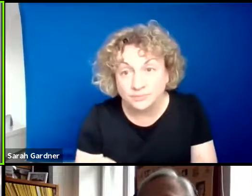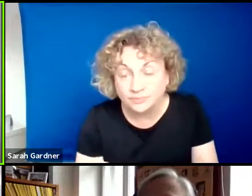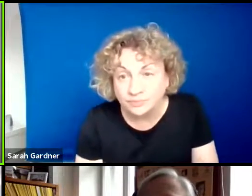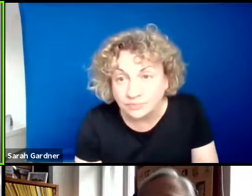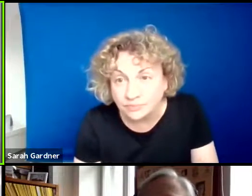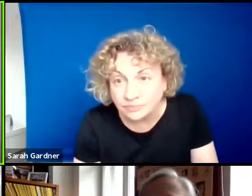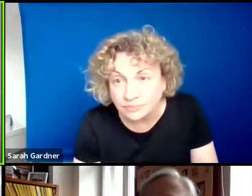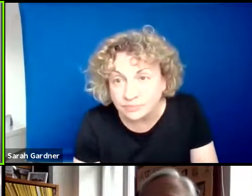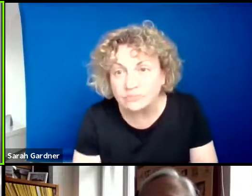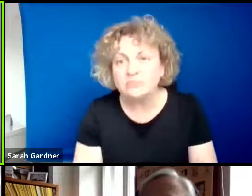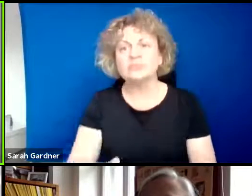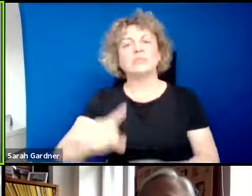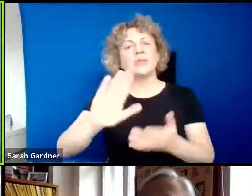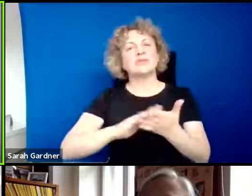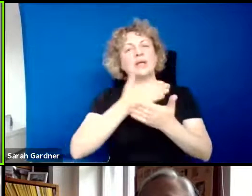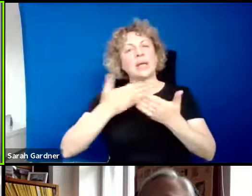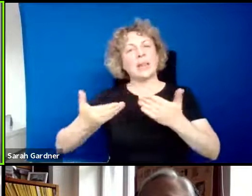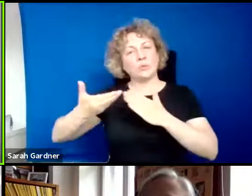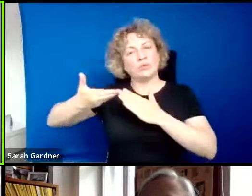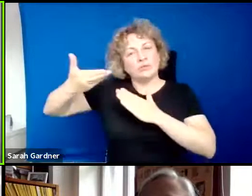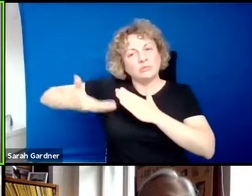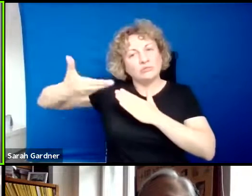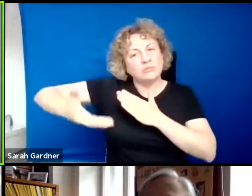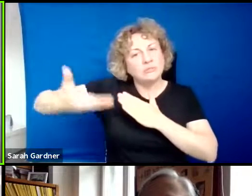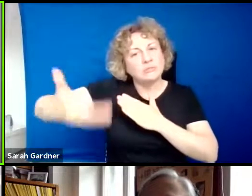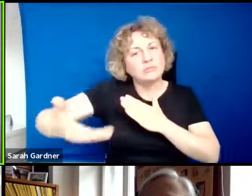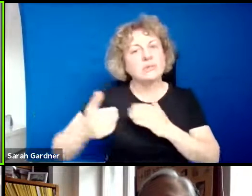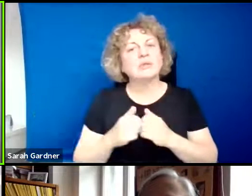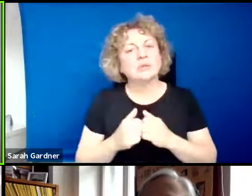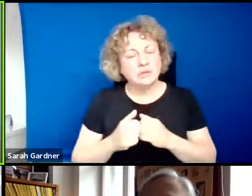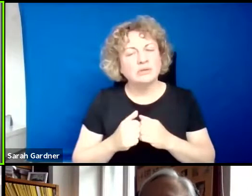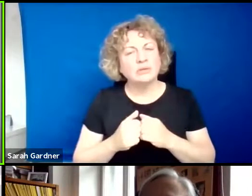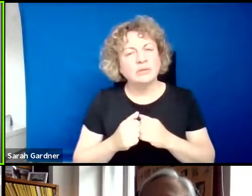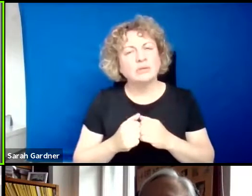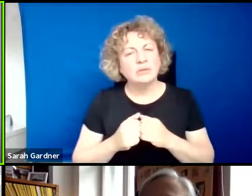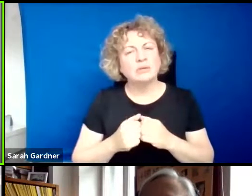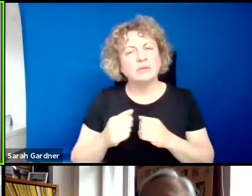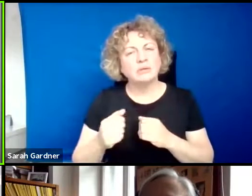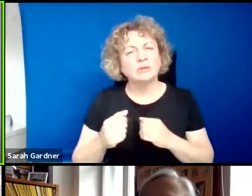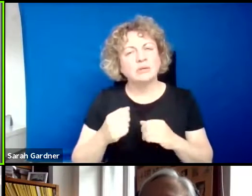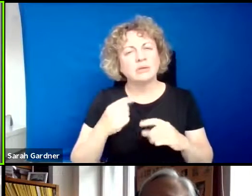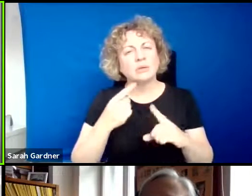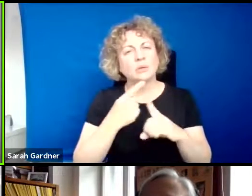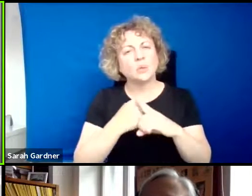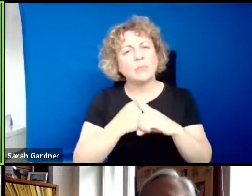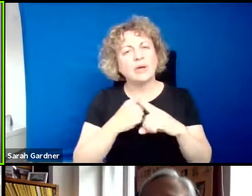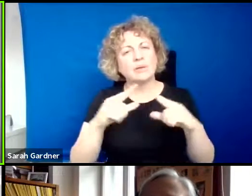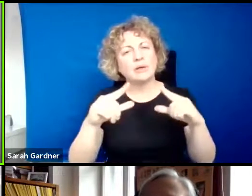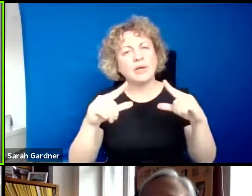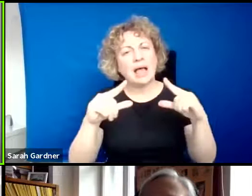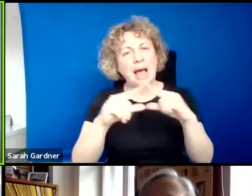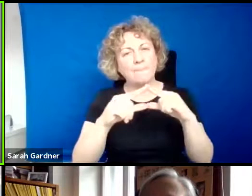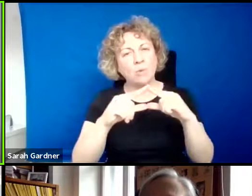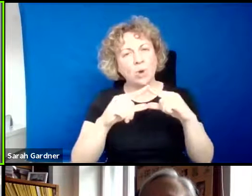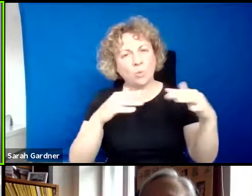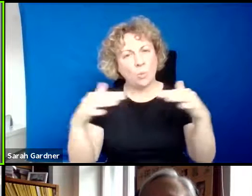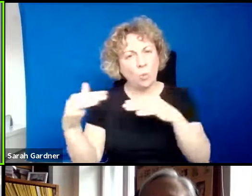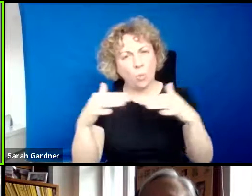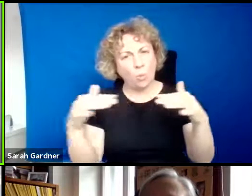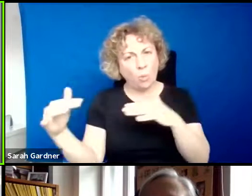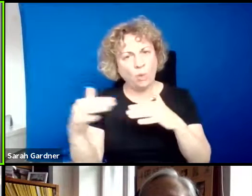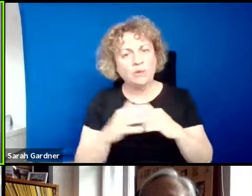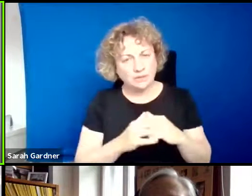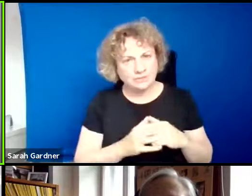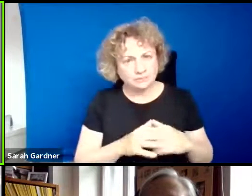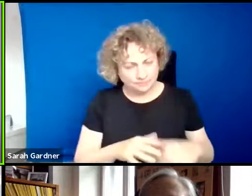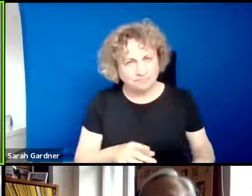of transmission of sign language in Ambon that was interrupted by the Civil War. The question is, does this relate to different grammatical